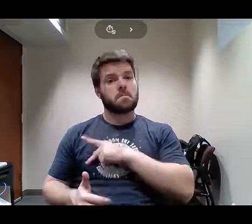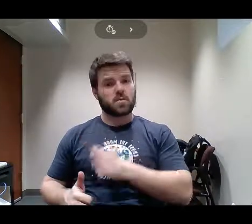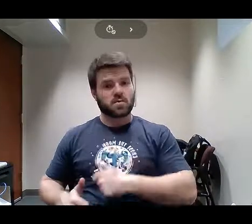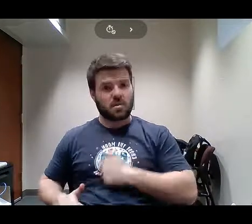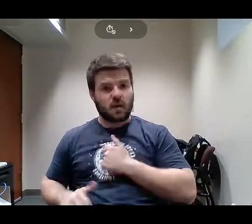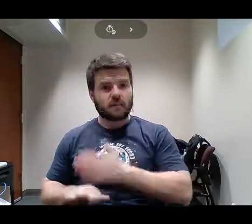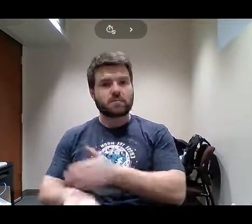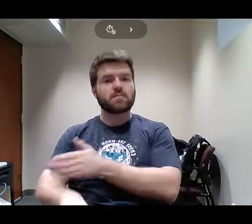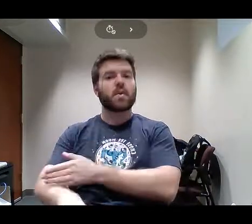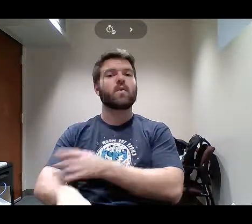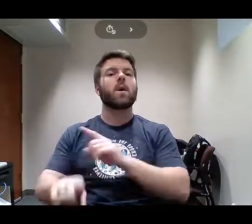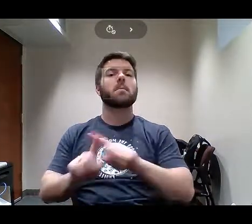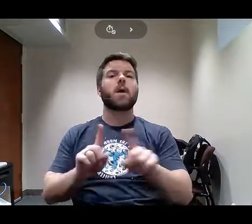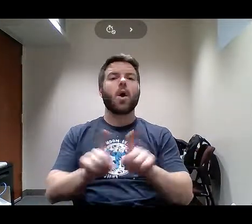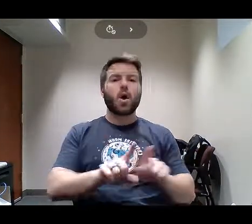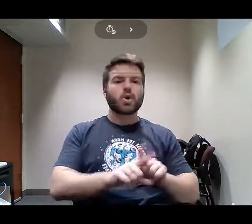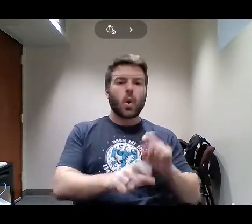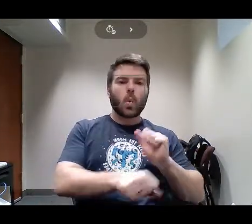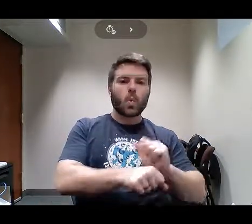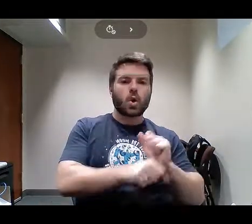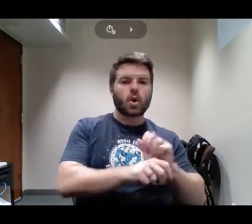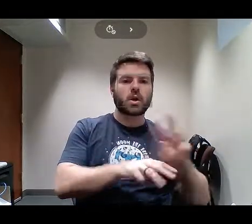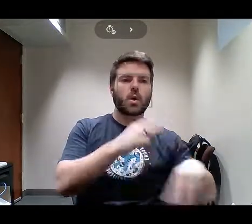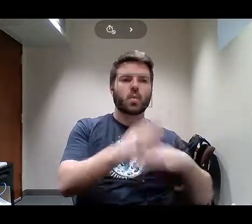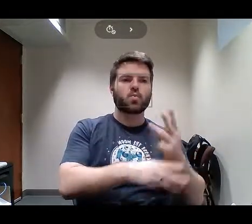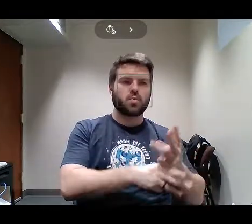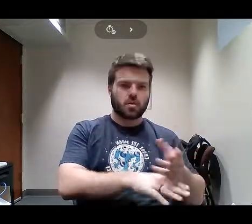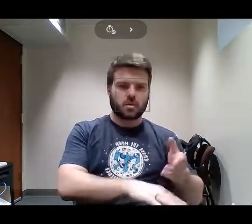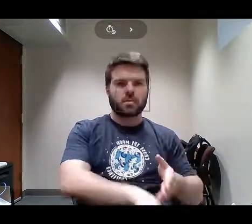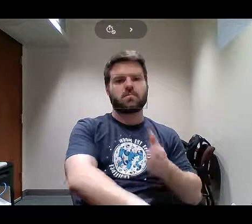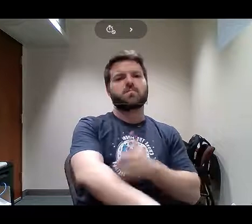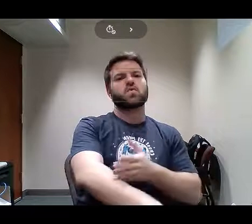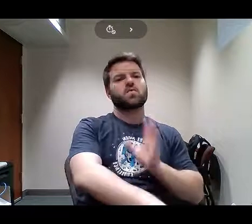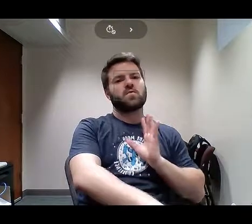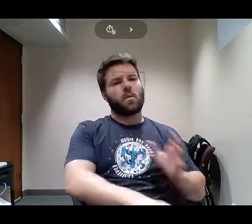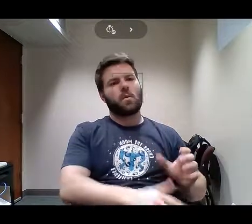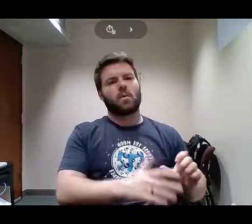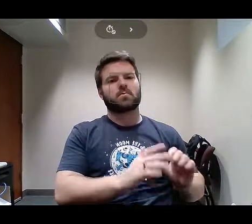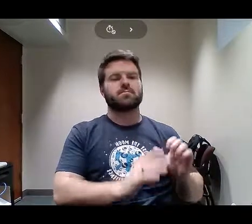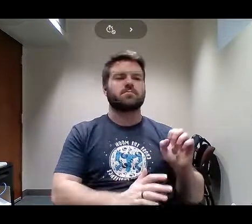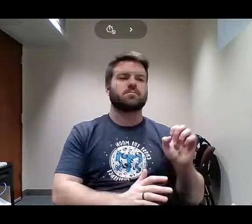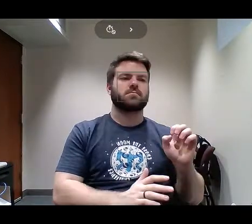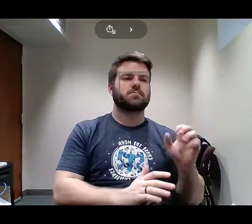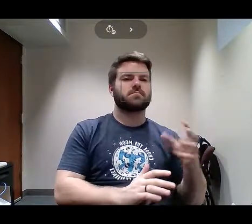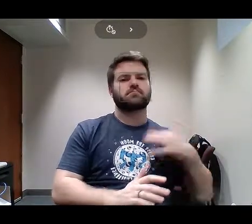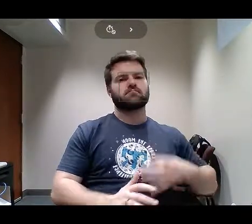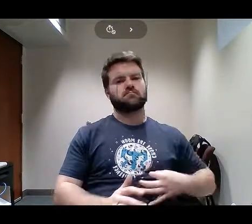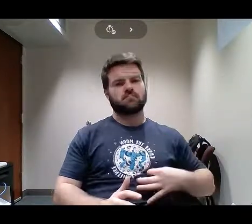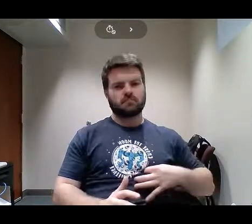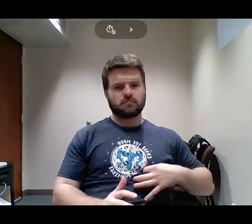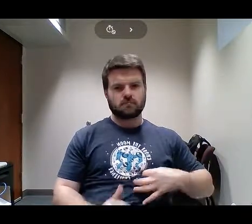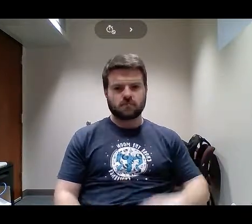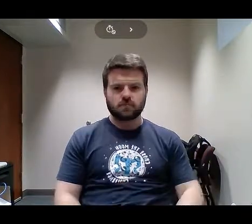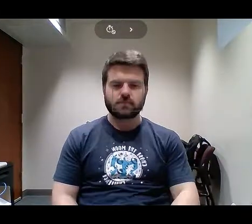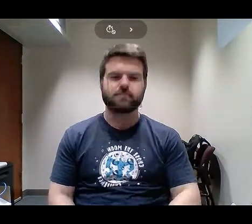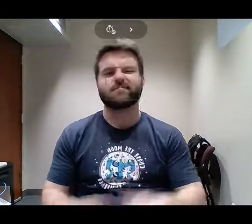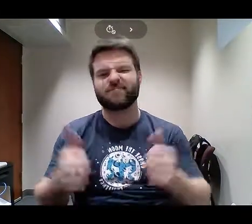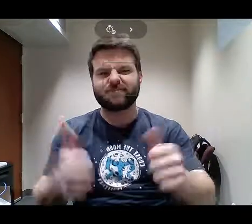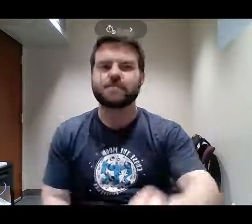edge in the working world as well. Because as Daniel Pink writes in his bestseller, A Whole New Mind, he says we're entering a